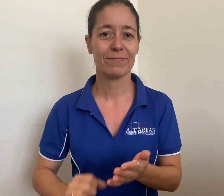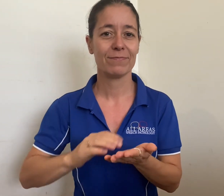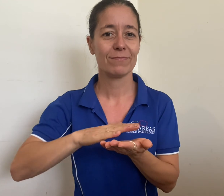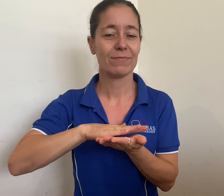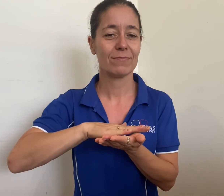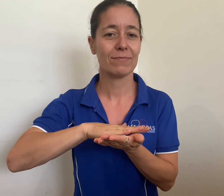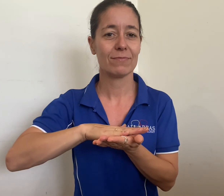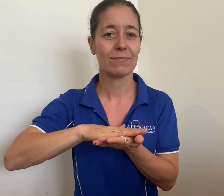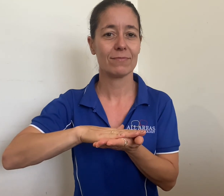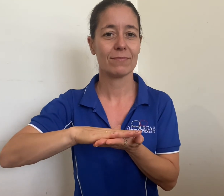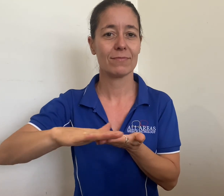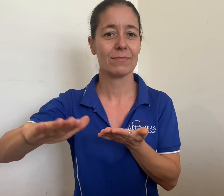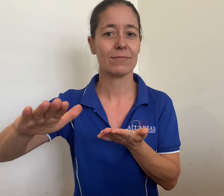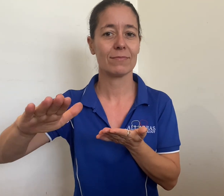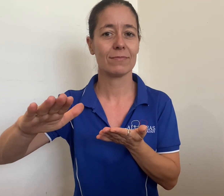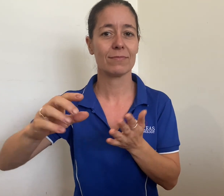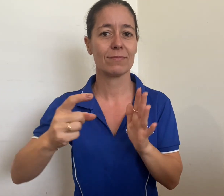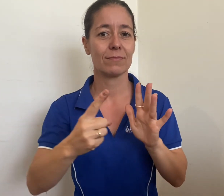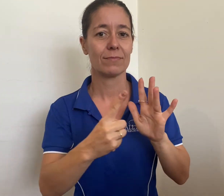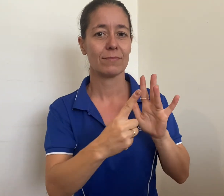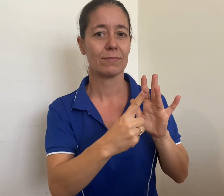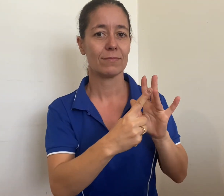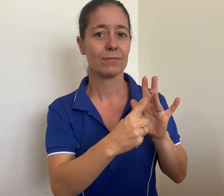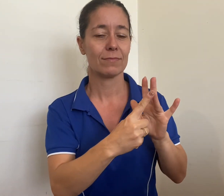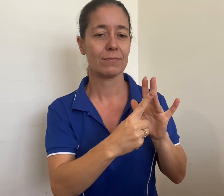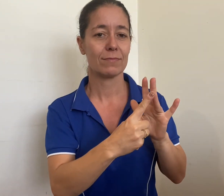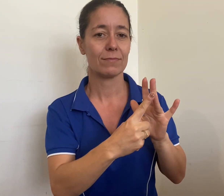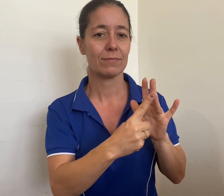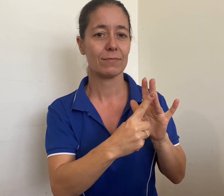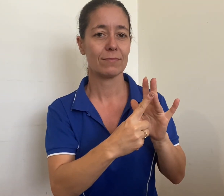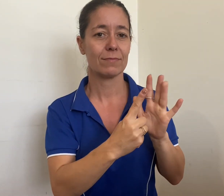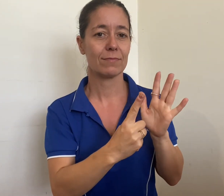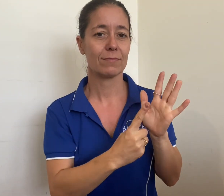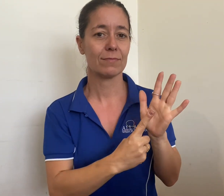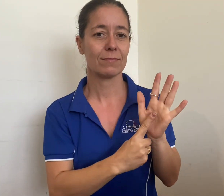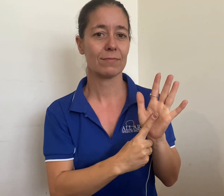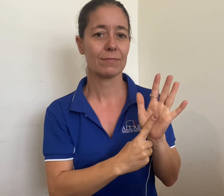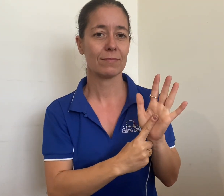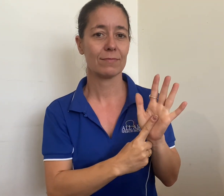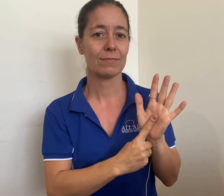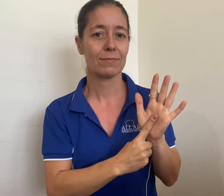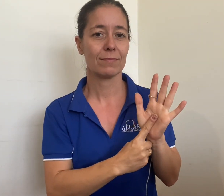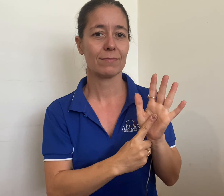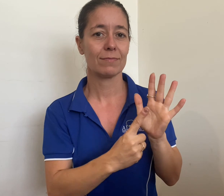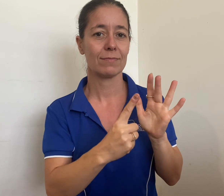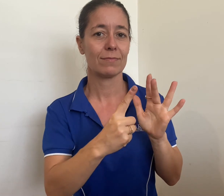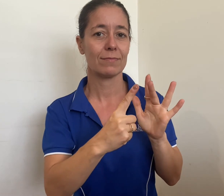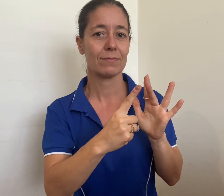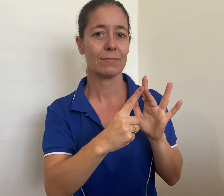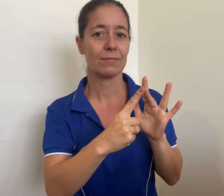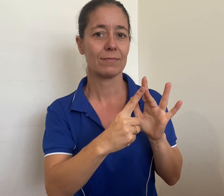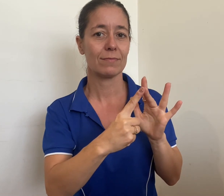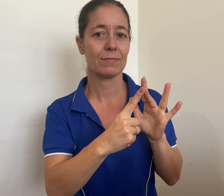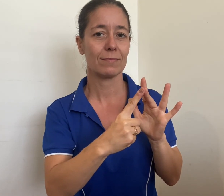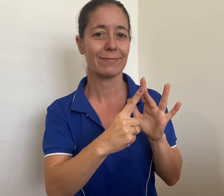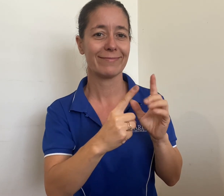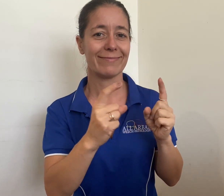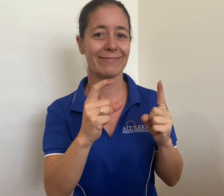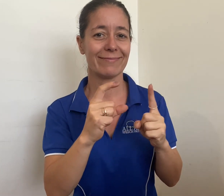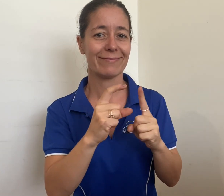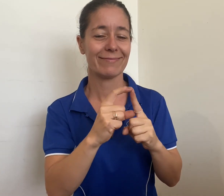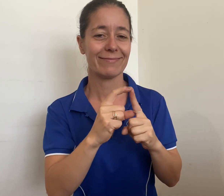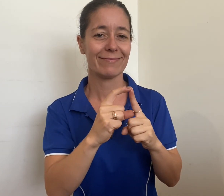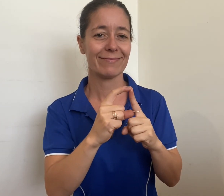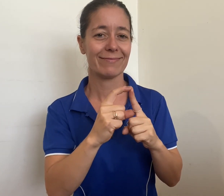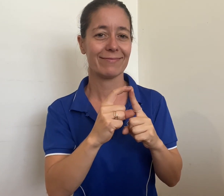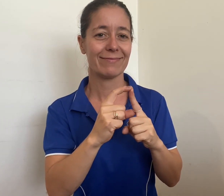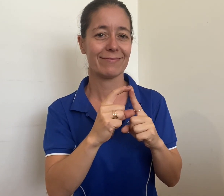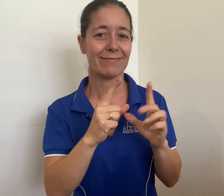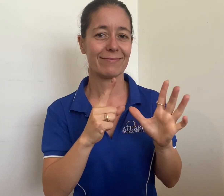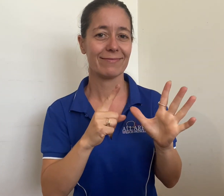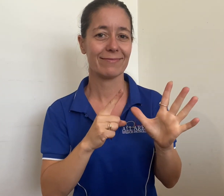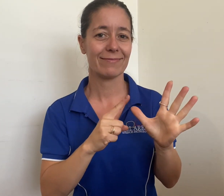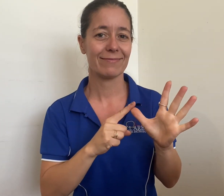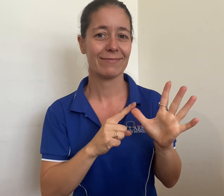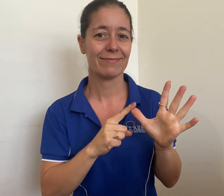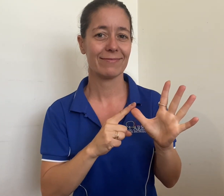number